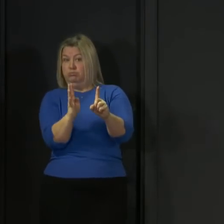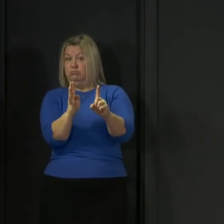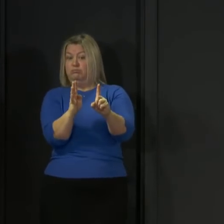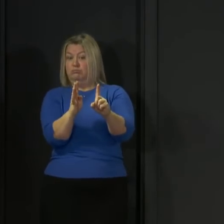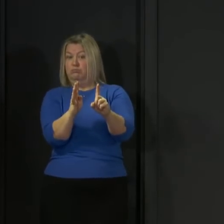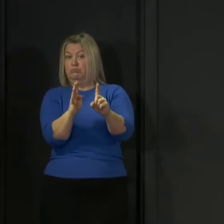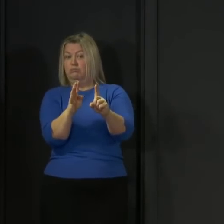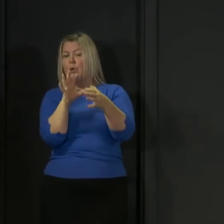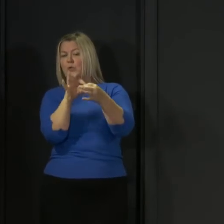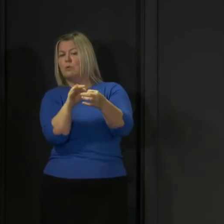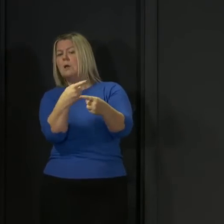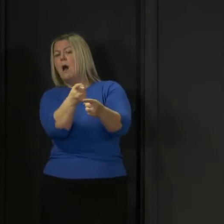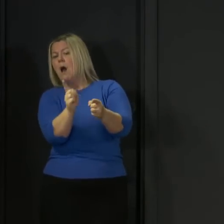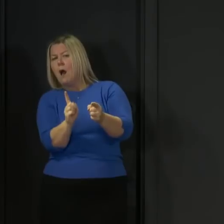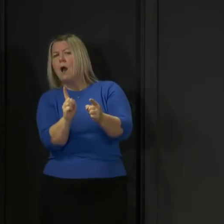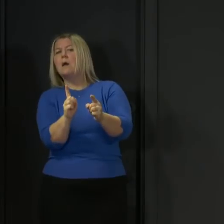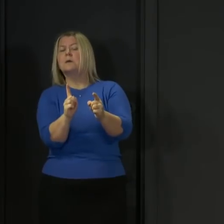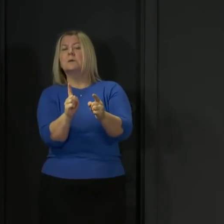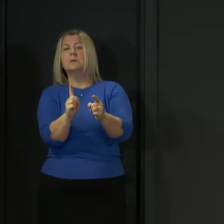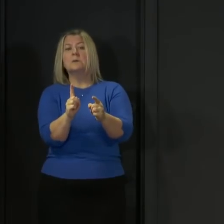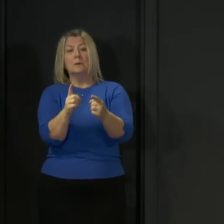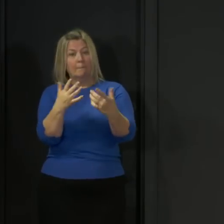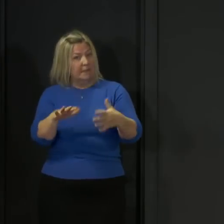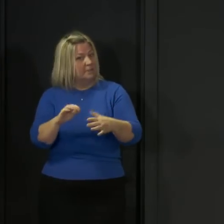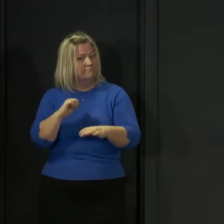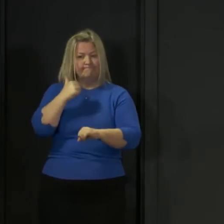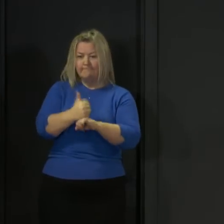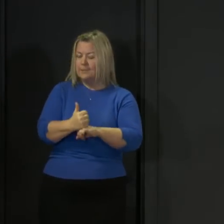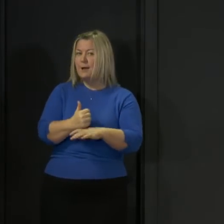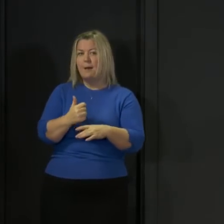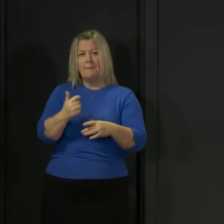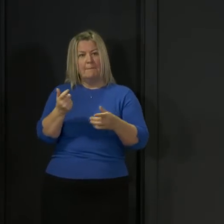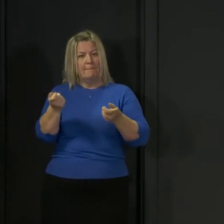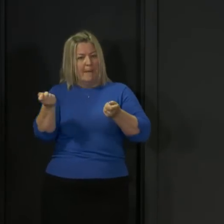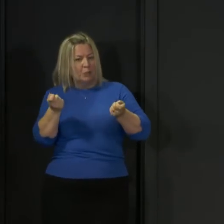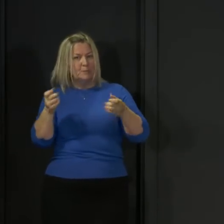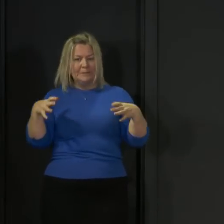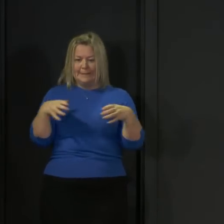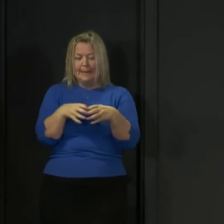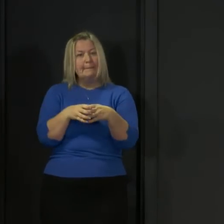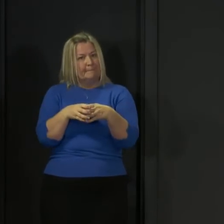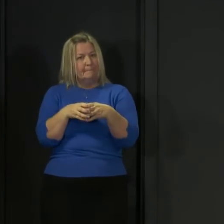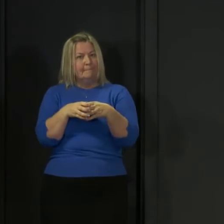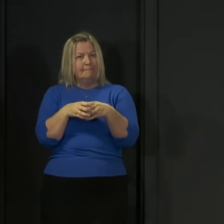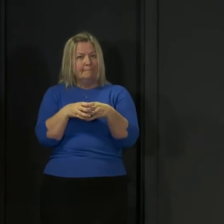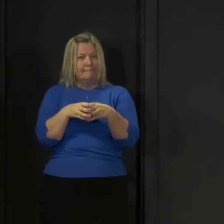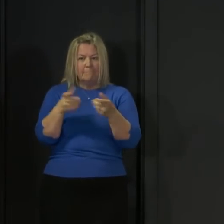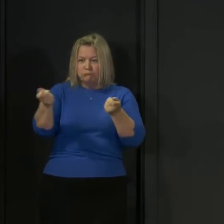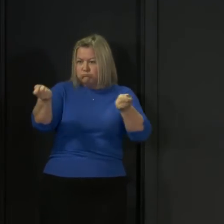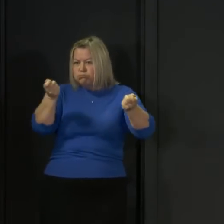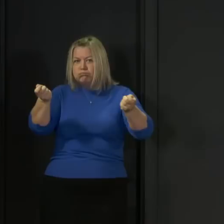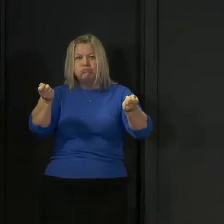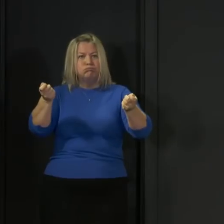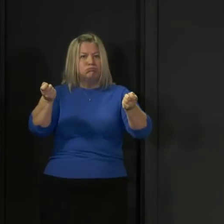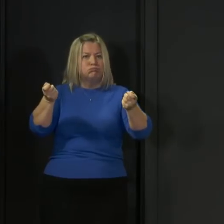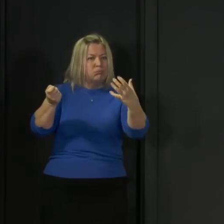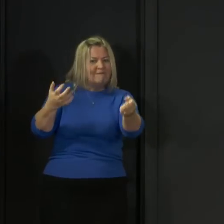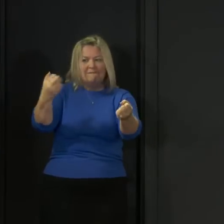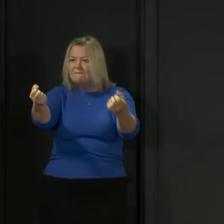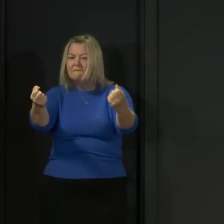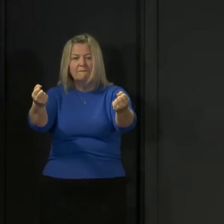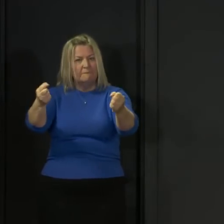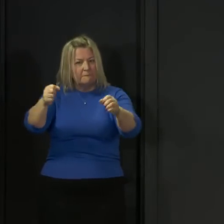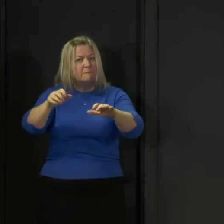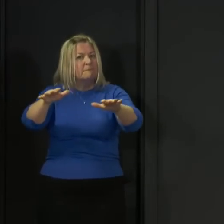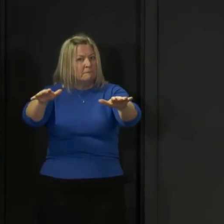An incident management team was set up to make sure the protection of public health was absolutely at the centre of how this was